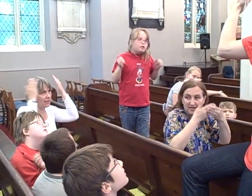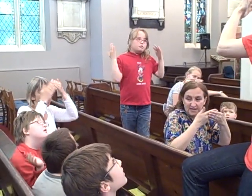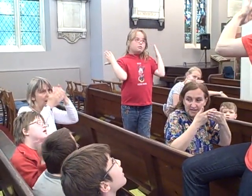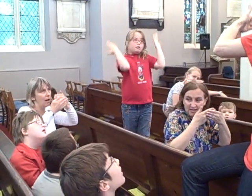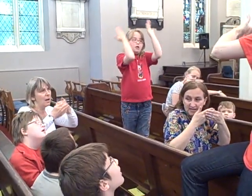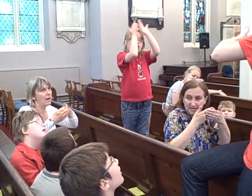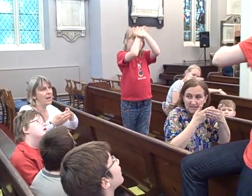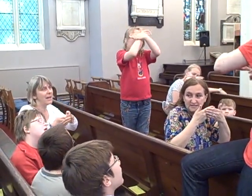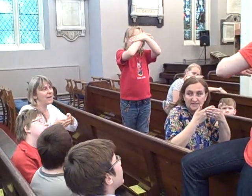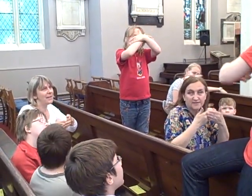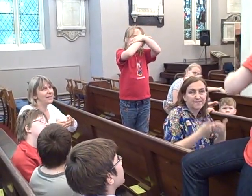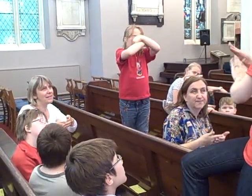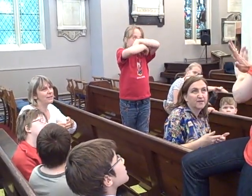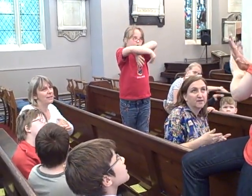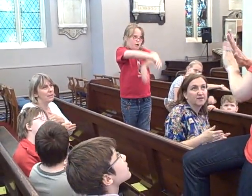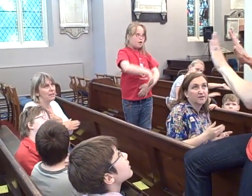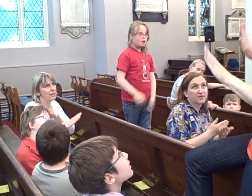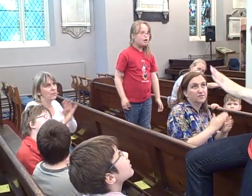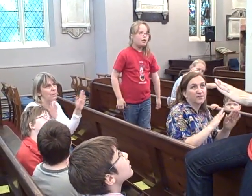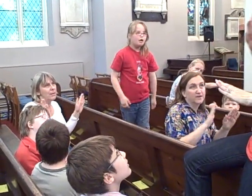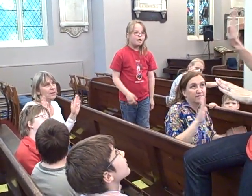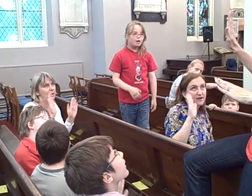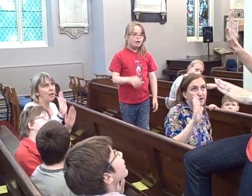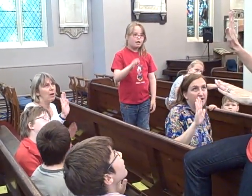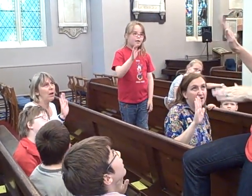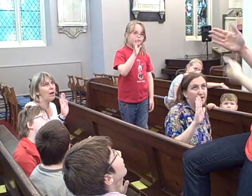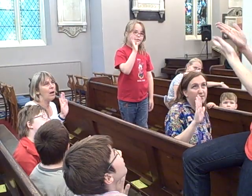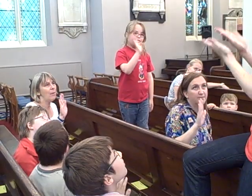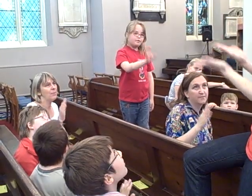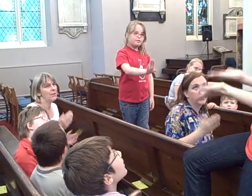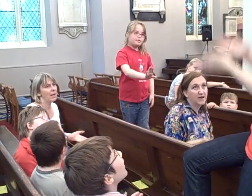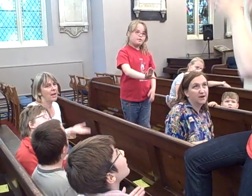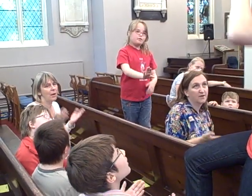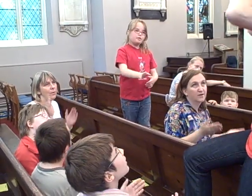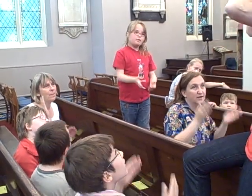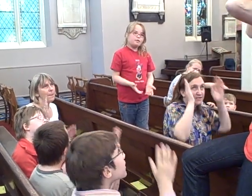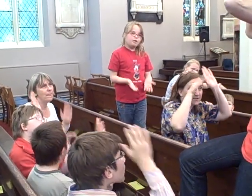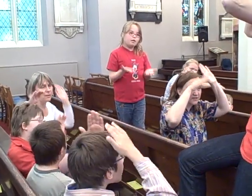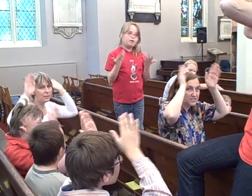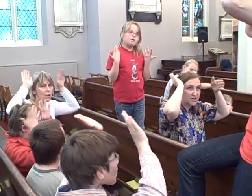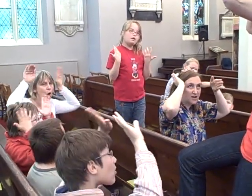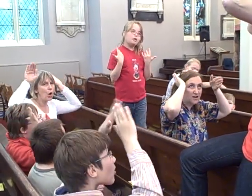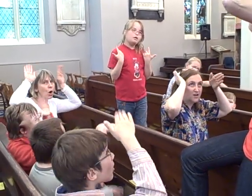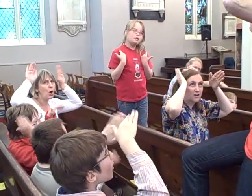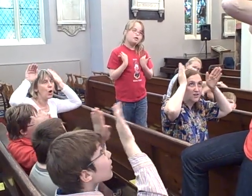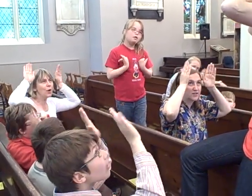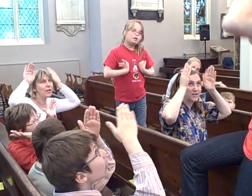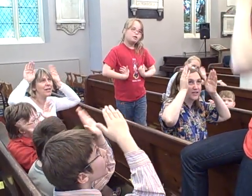night. Don't give up now, little donkey,